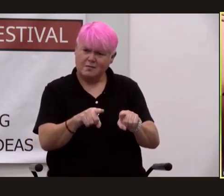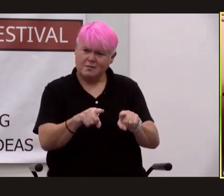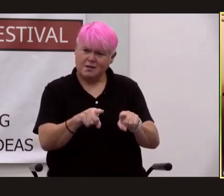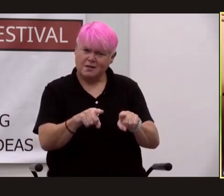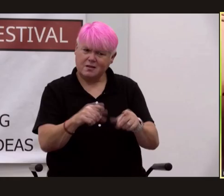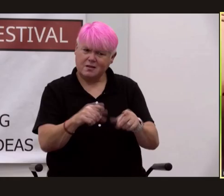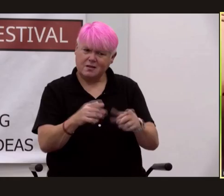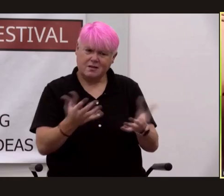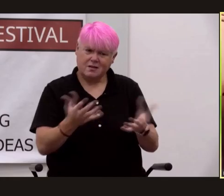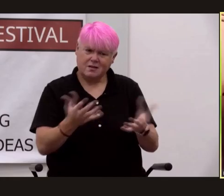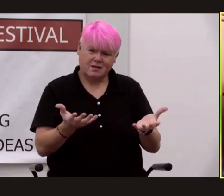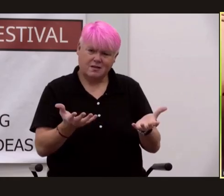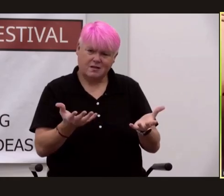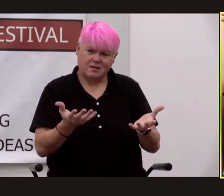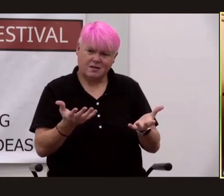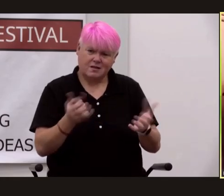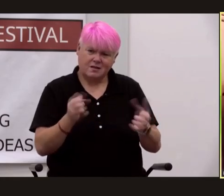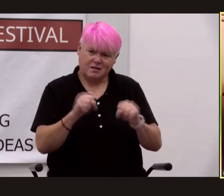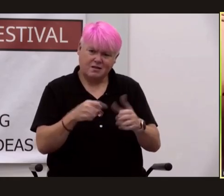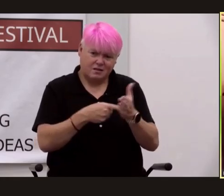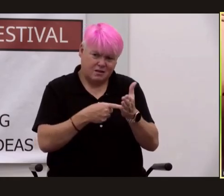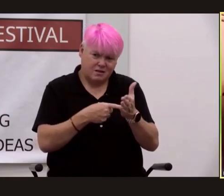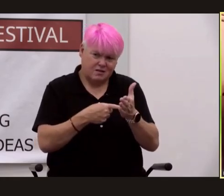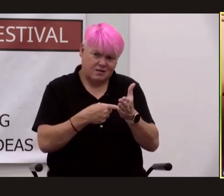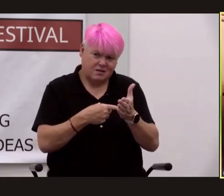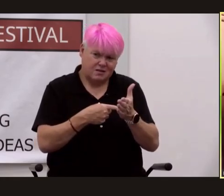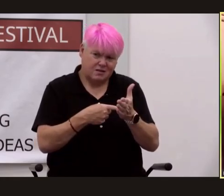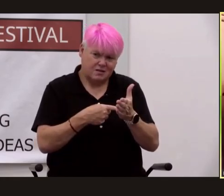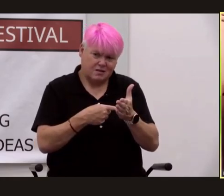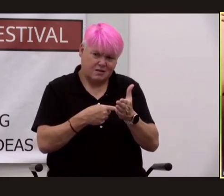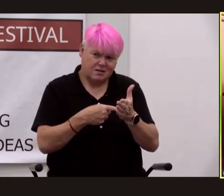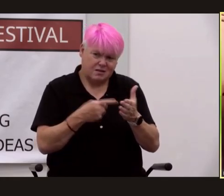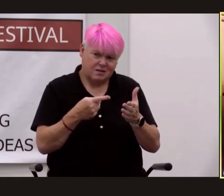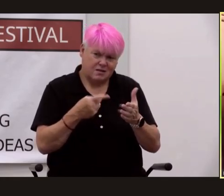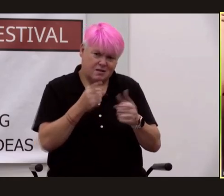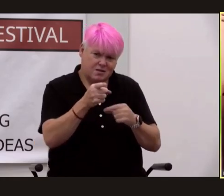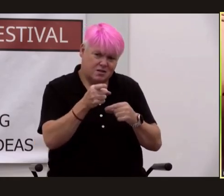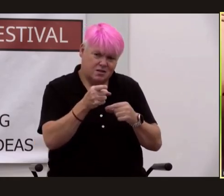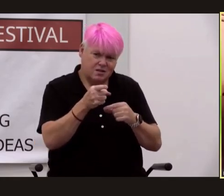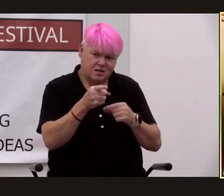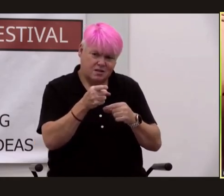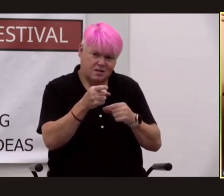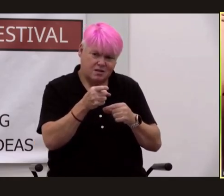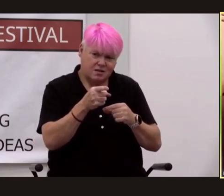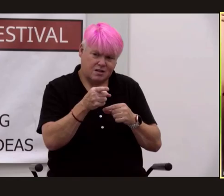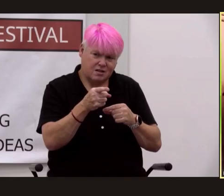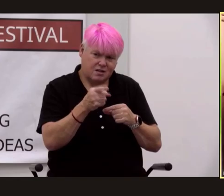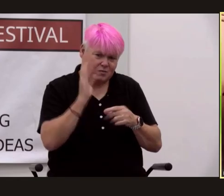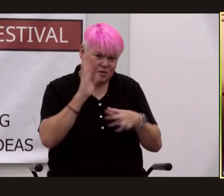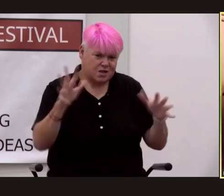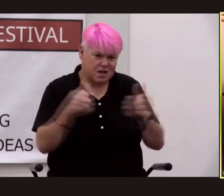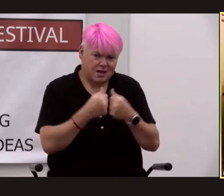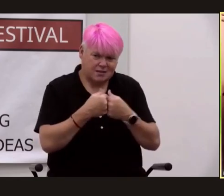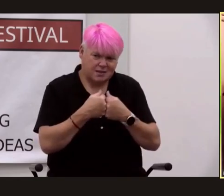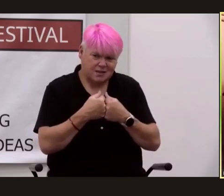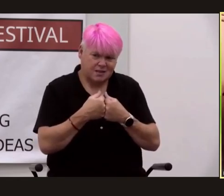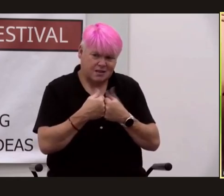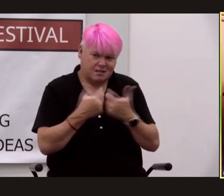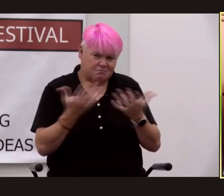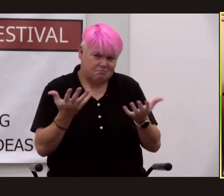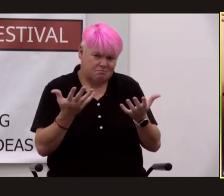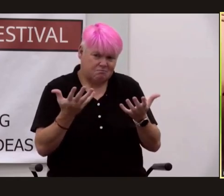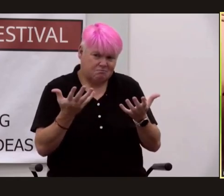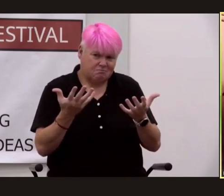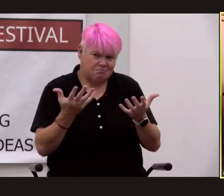good physical health did she was it an accident i'm